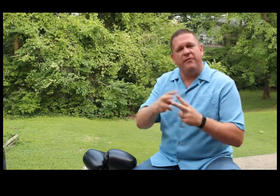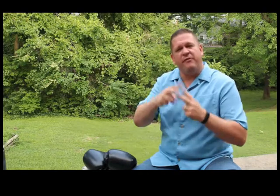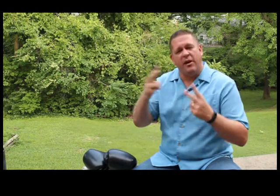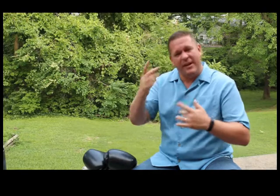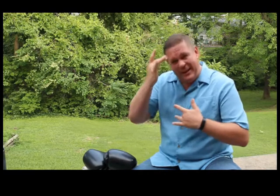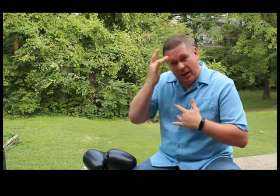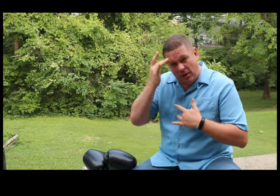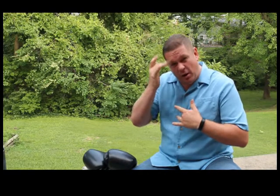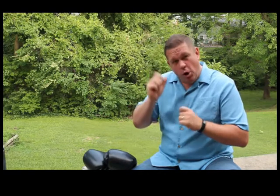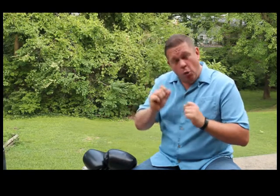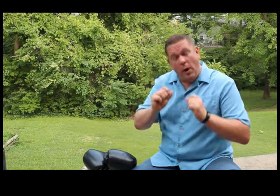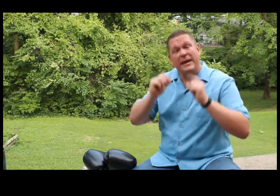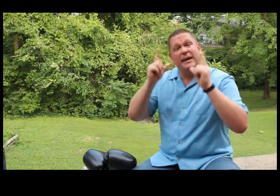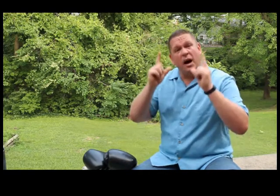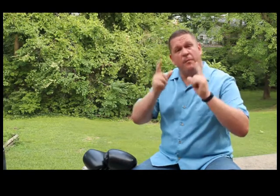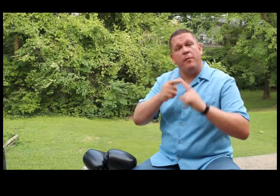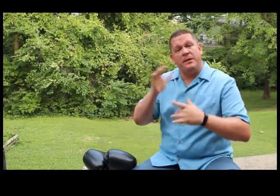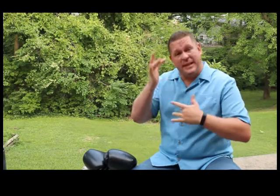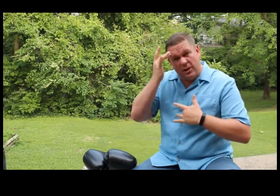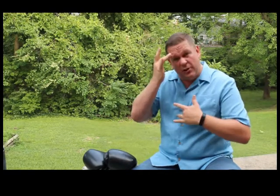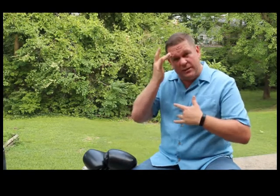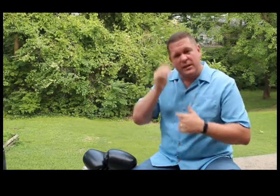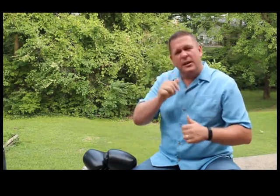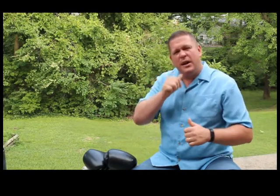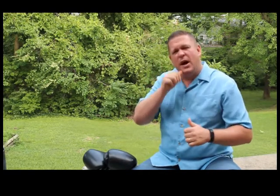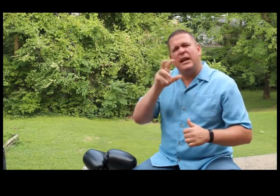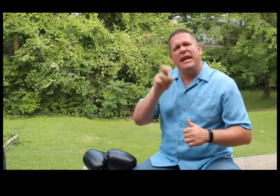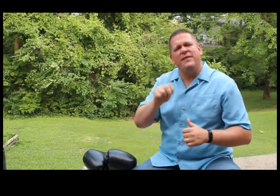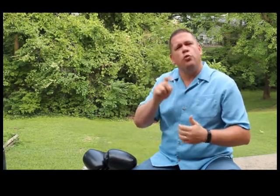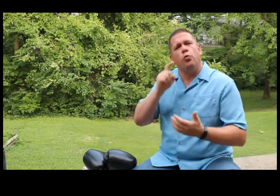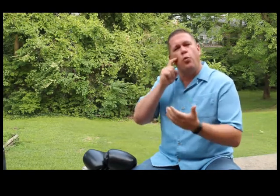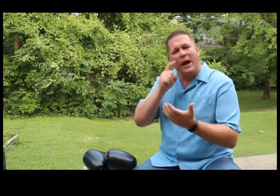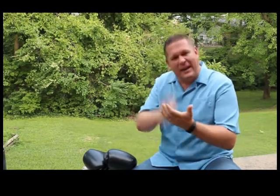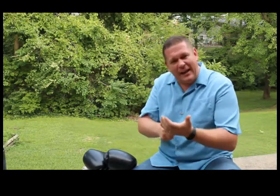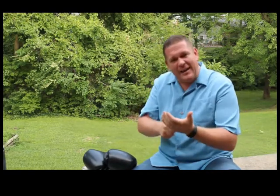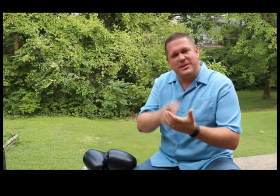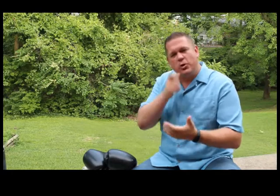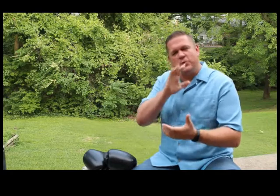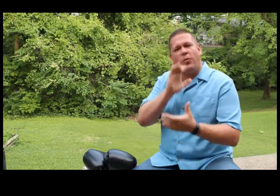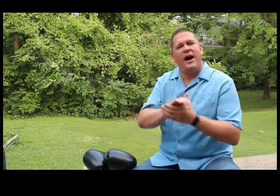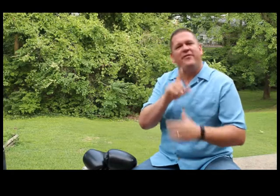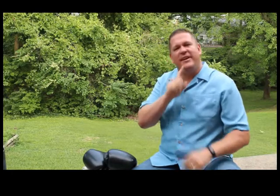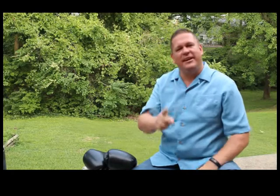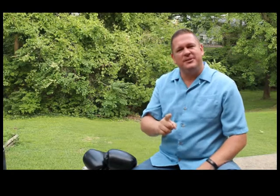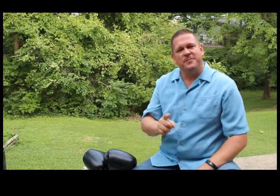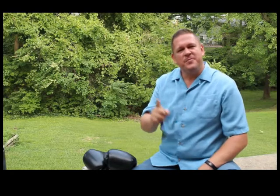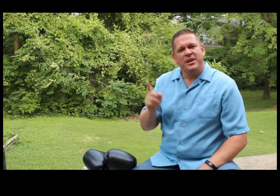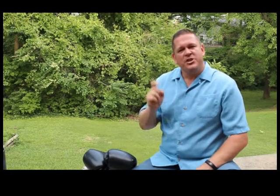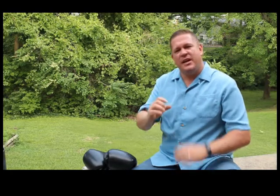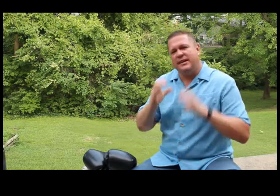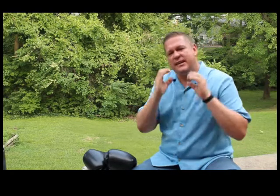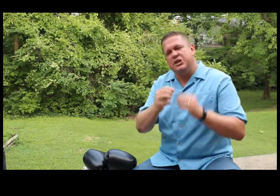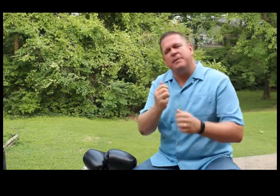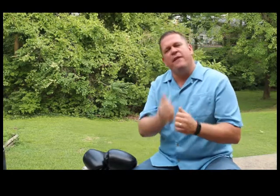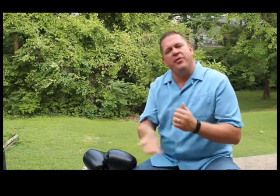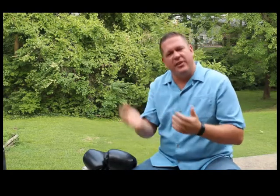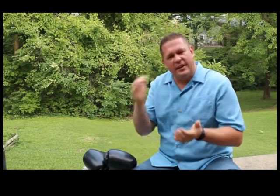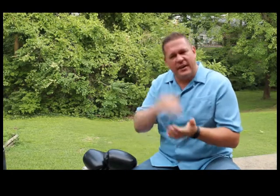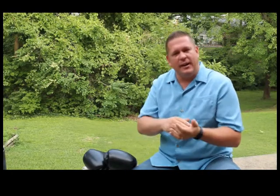very ill, waking up from his illness, not even recognizing who his wife is. She had to teach him everything again,